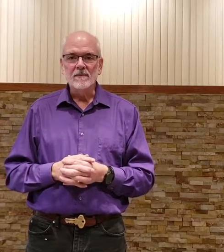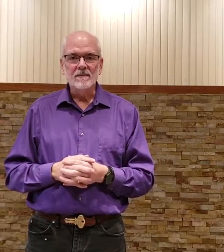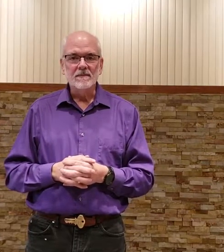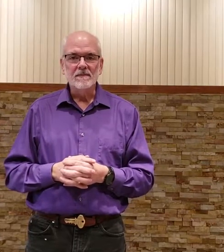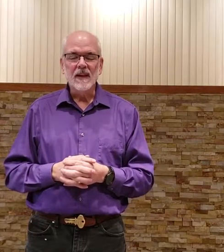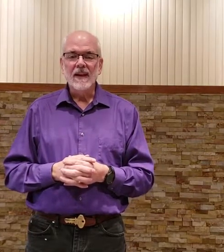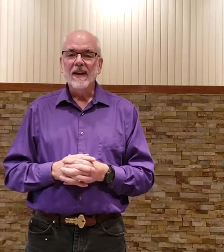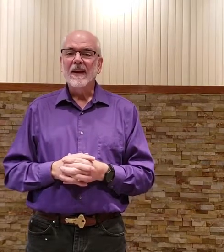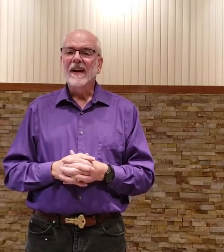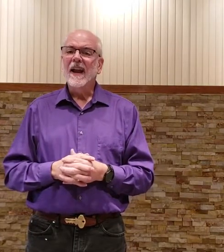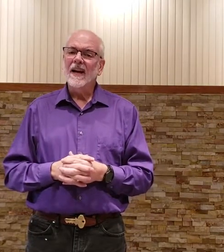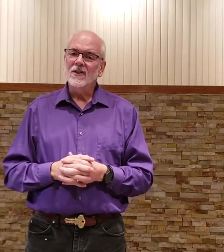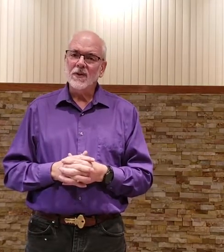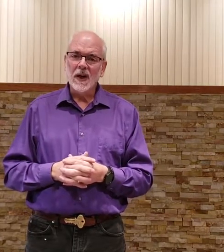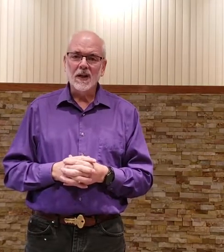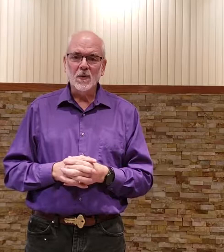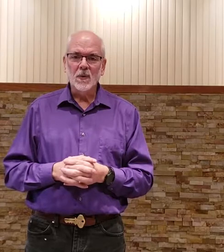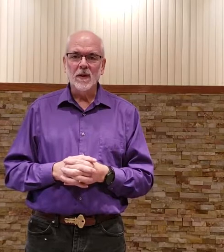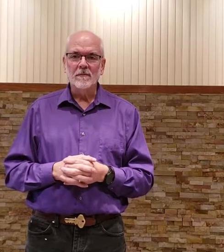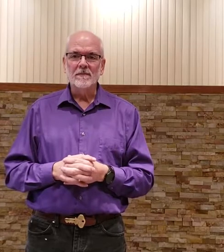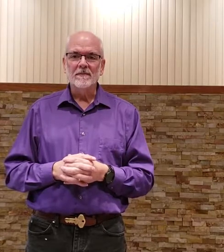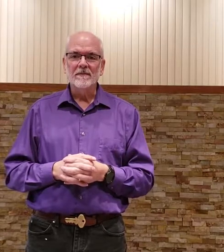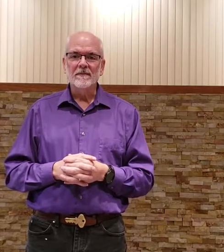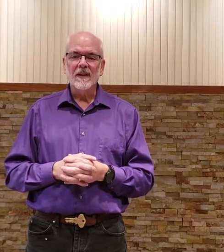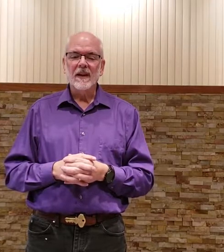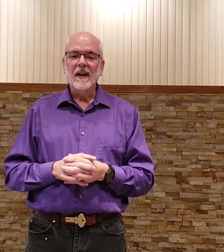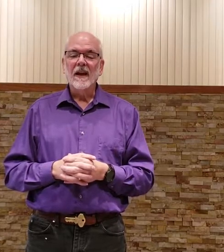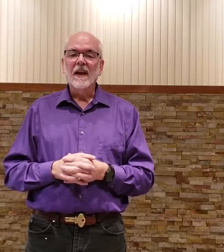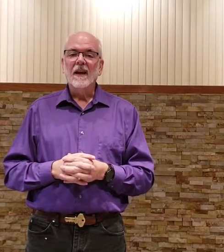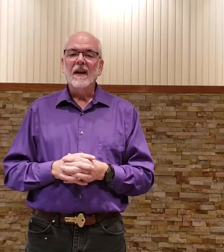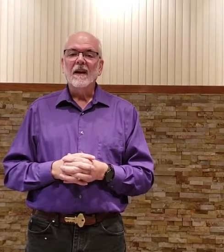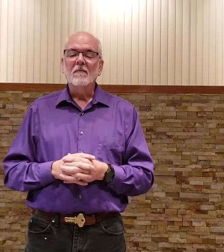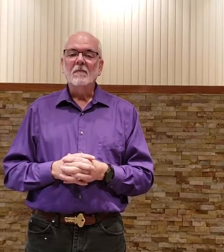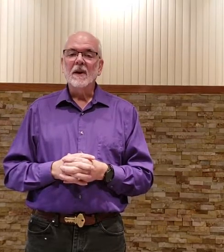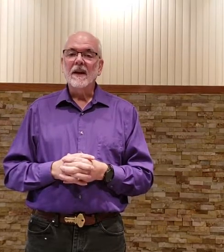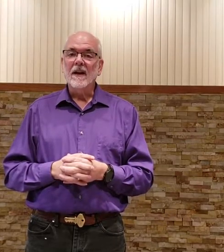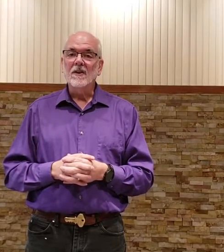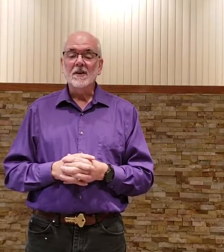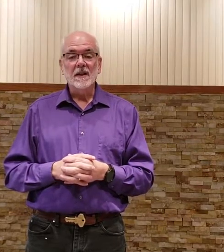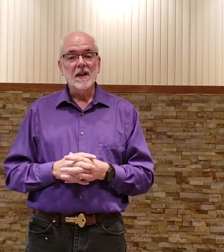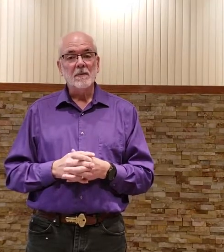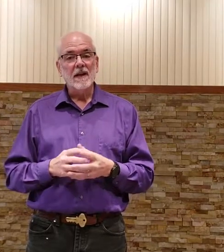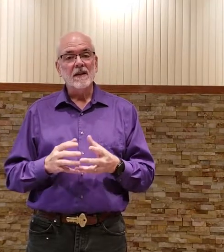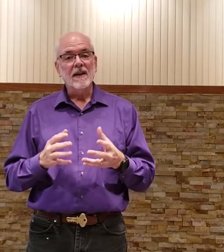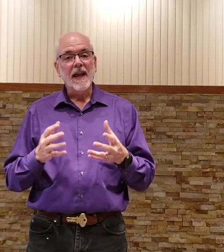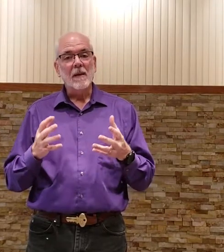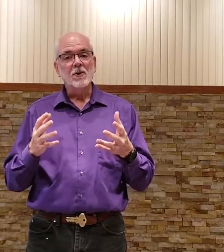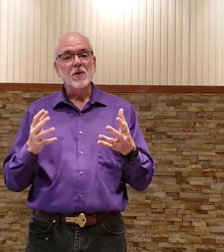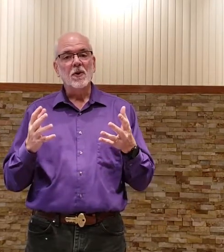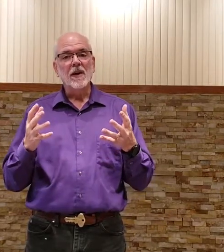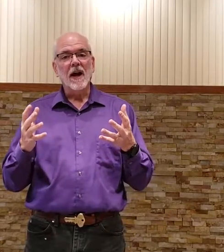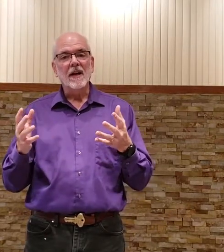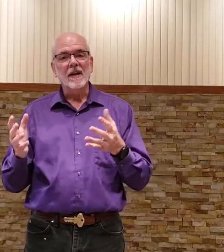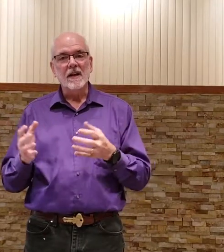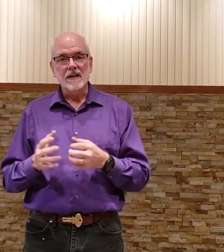it has very little rhythm but yet you're still expected to capture the ideas